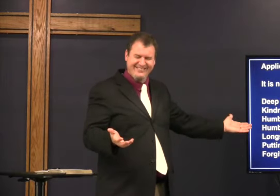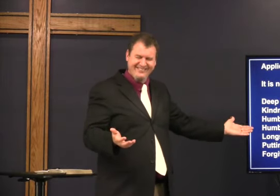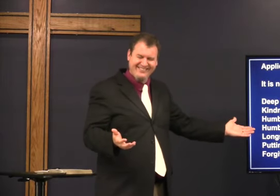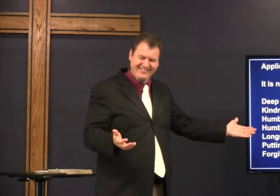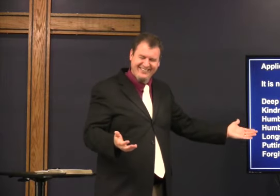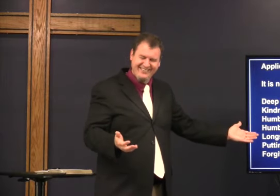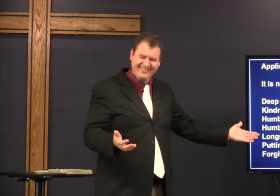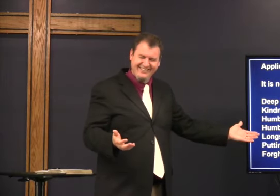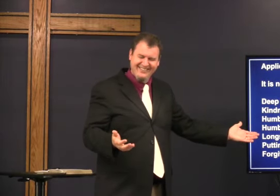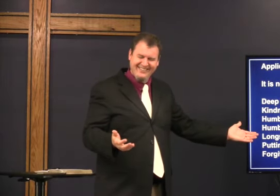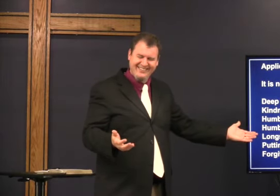course not